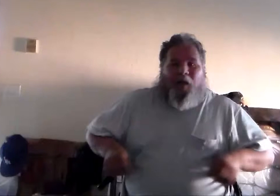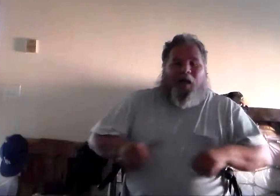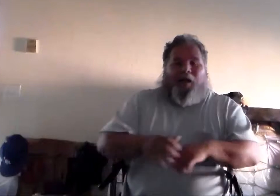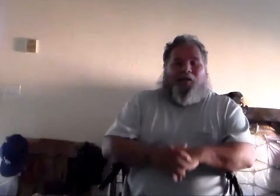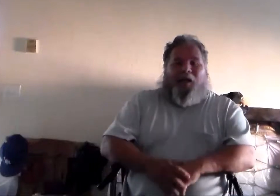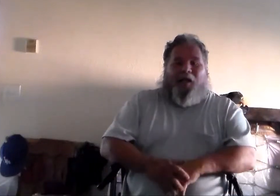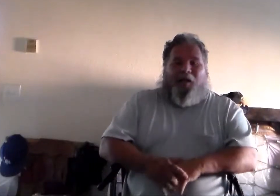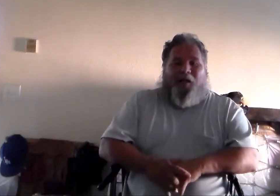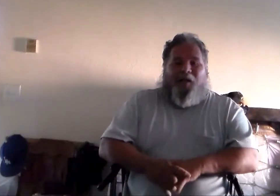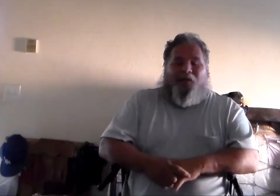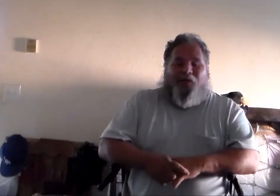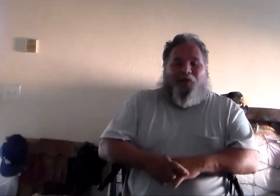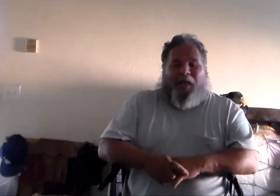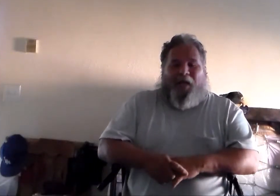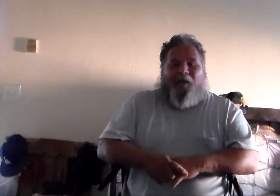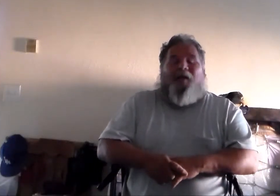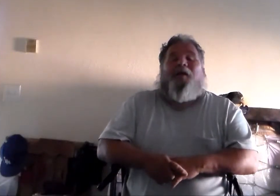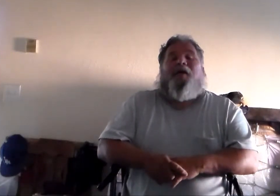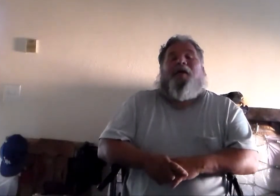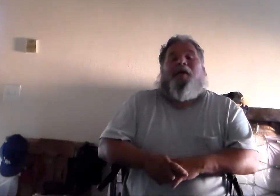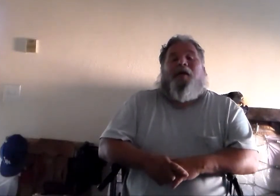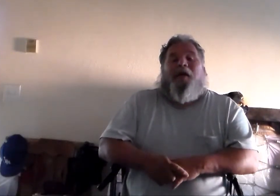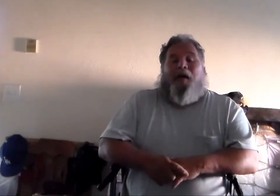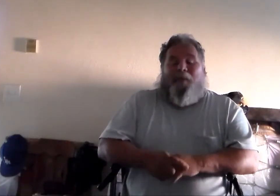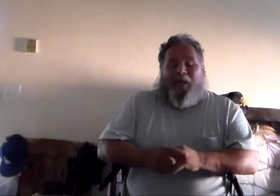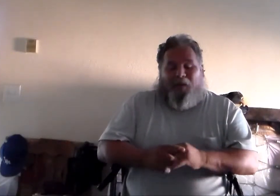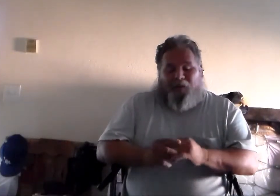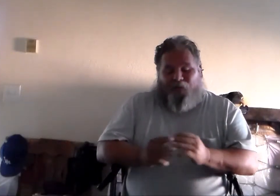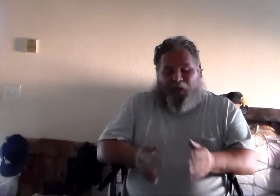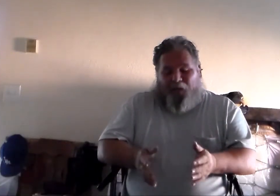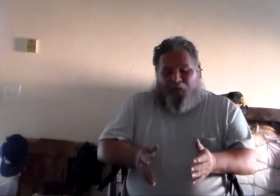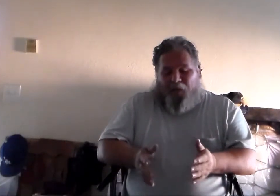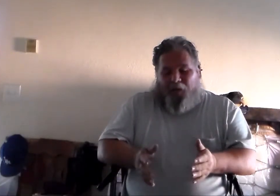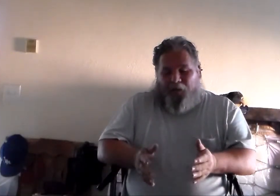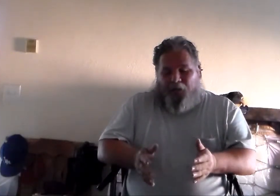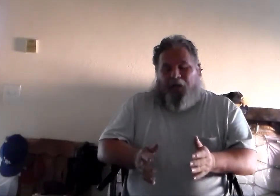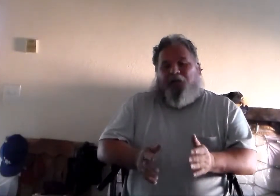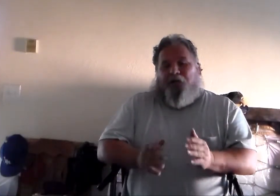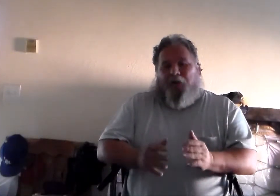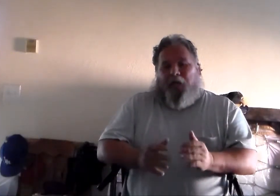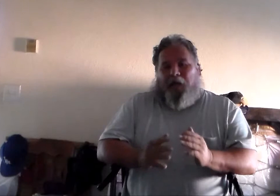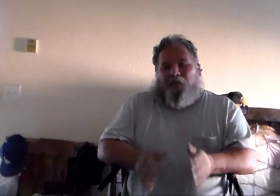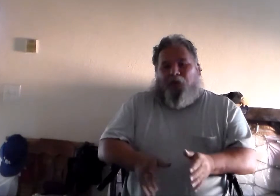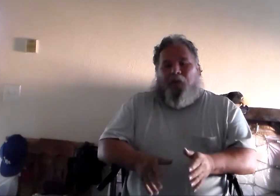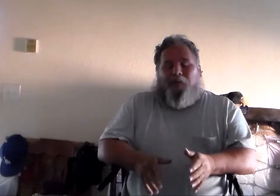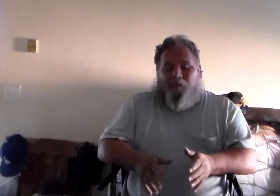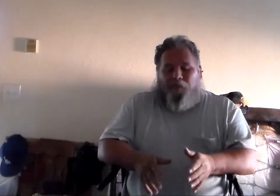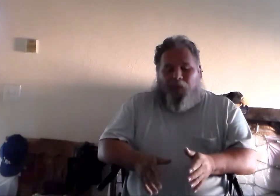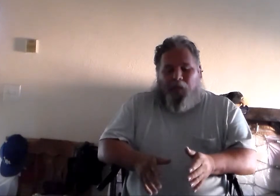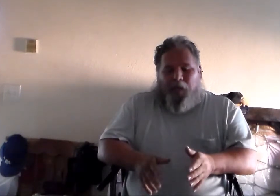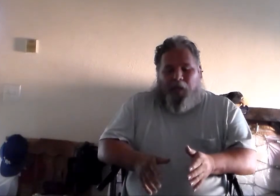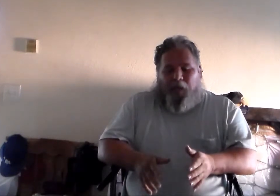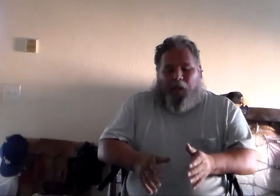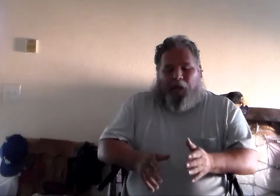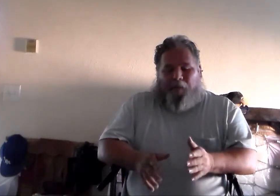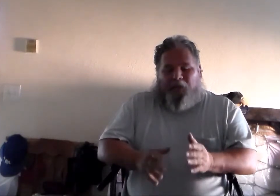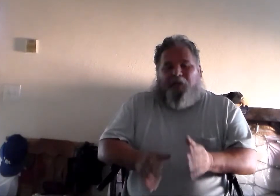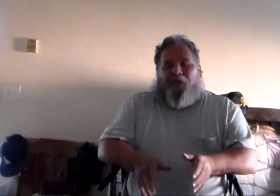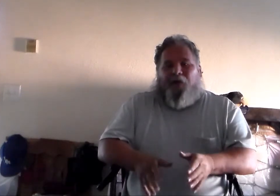Hi, son. This is your dad. I'm making this video to let you know I love you and I miss you very